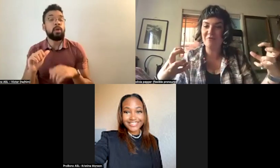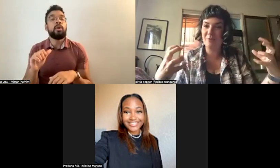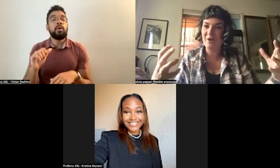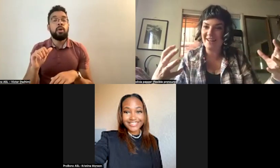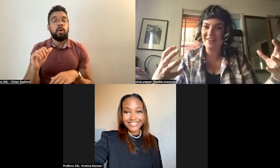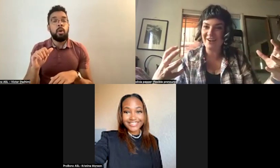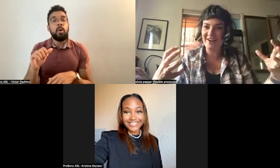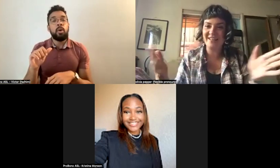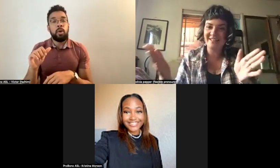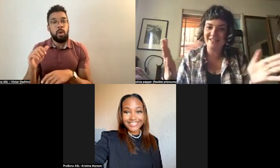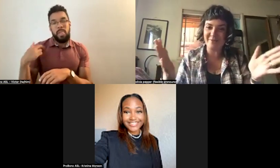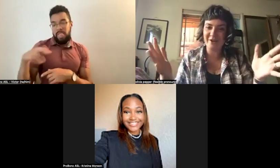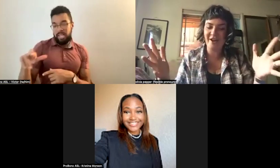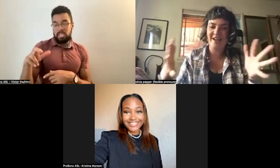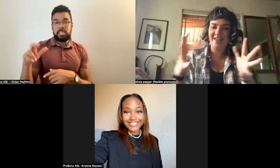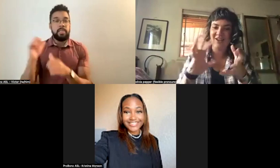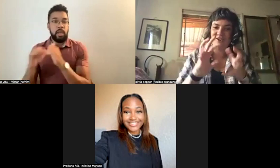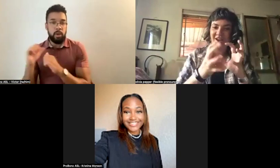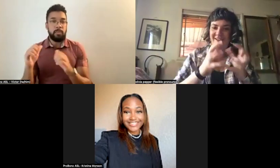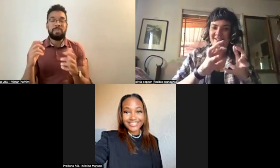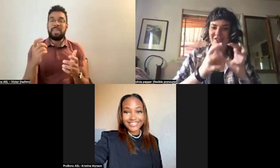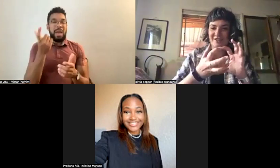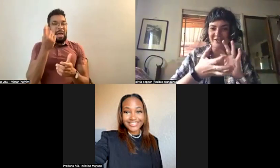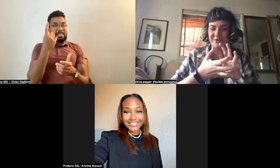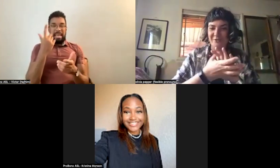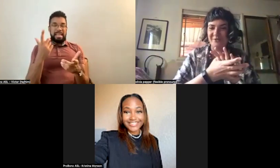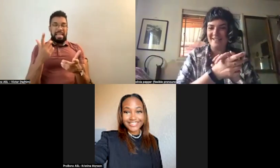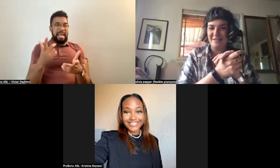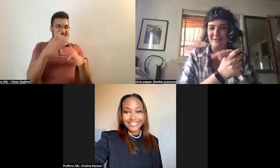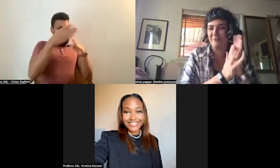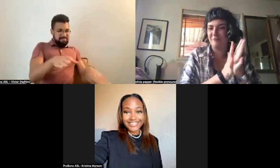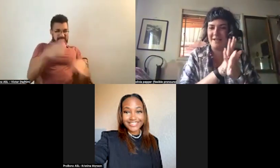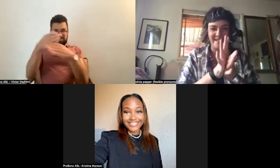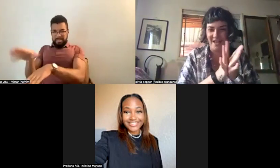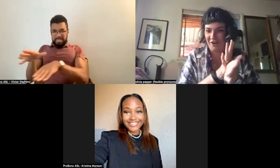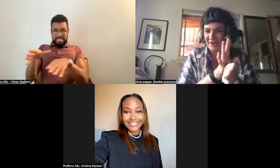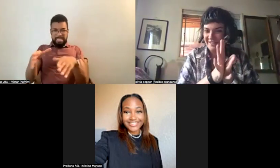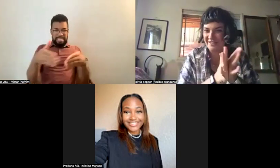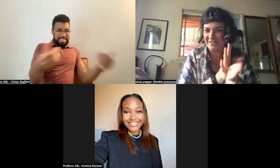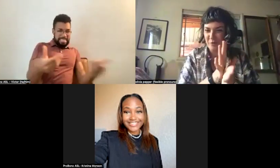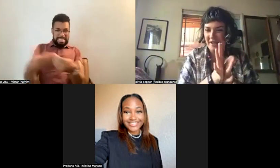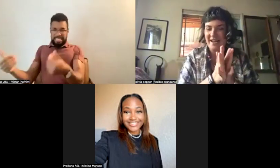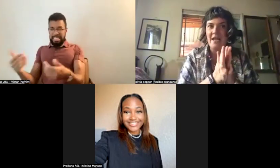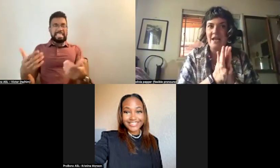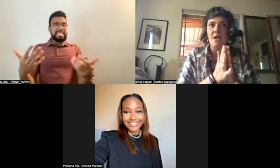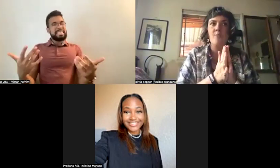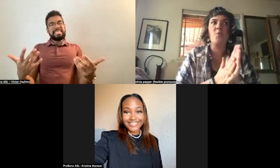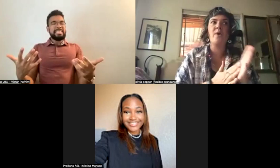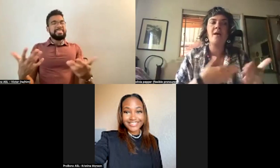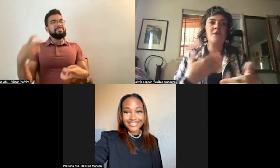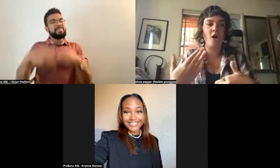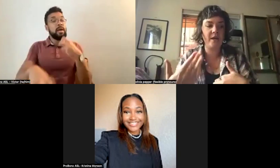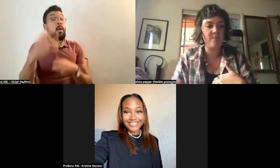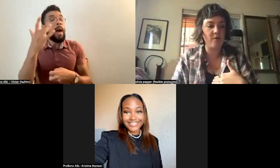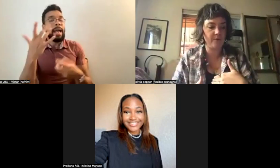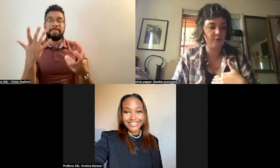all from one another in this time period. They all kind of start to run together just a little bit, but when